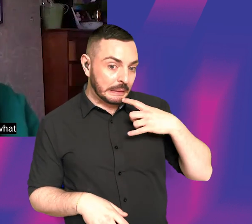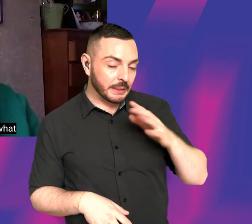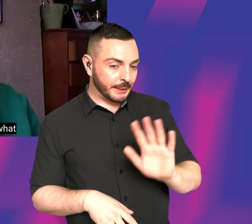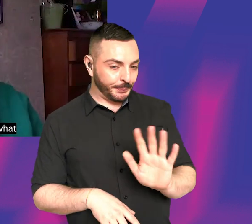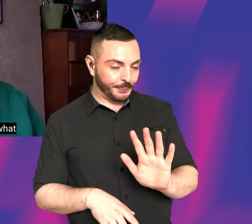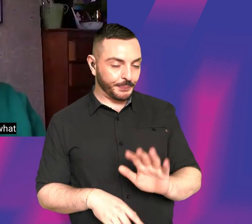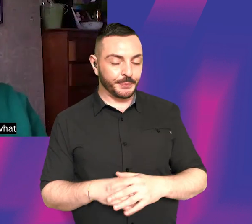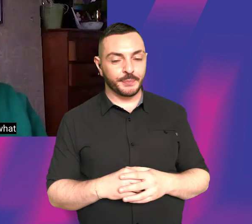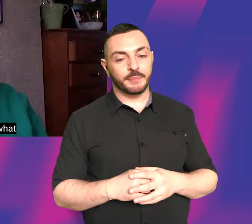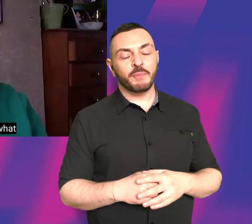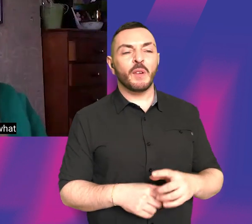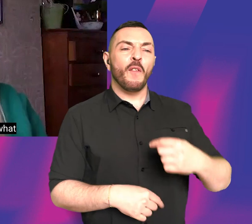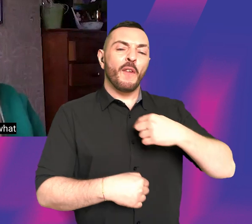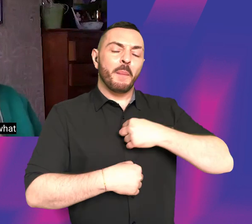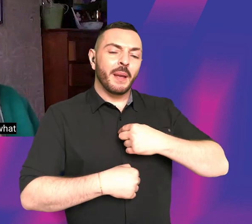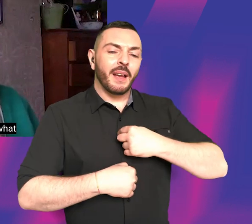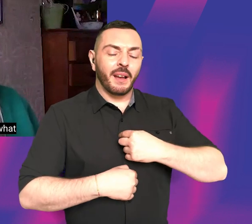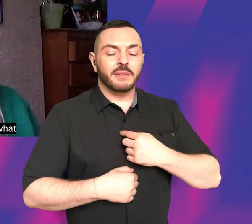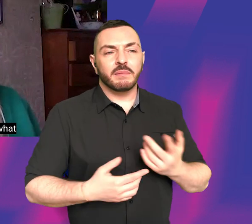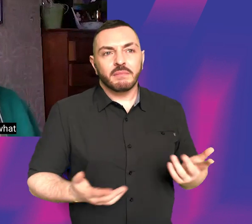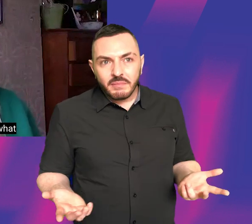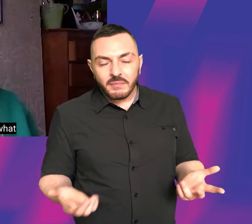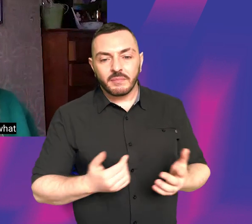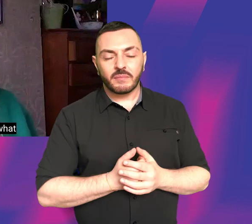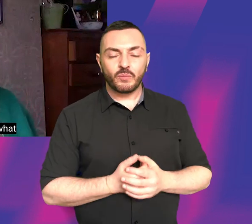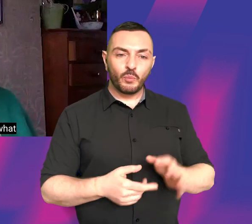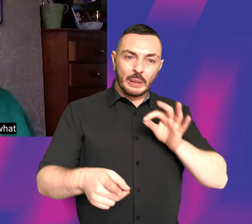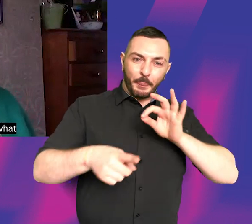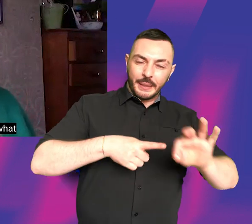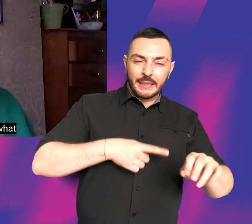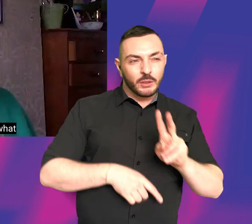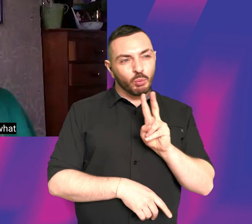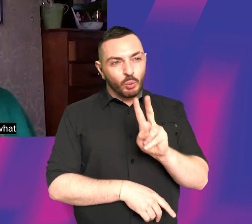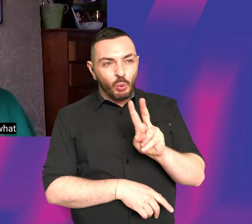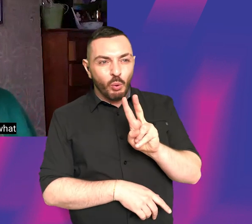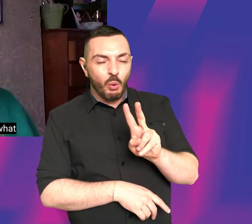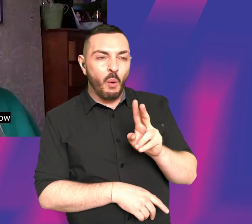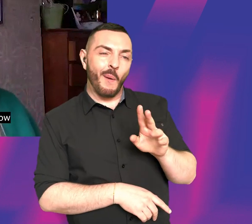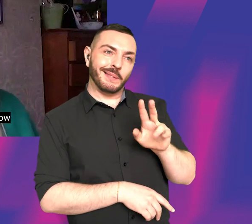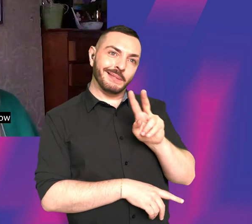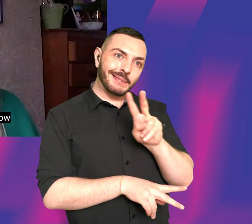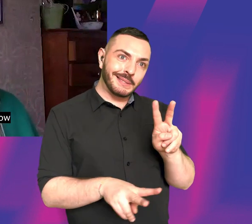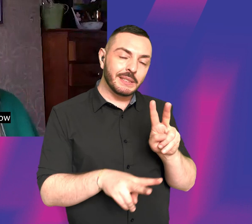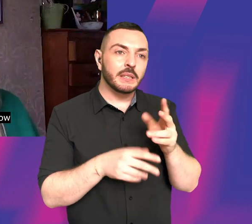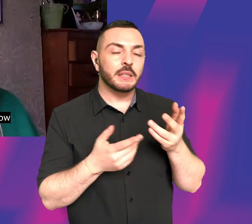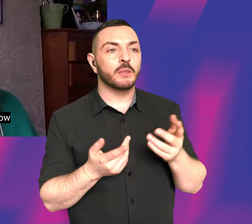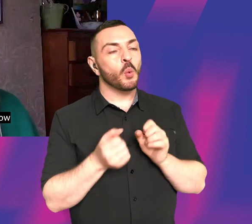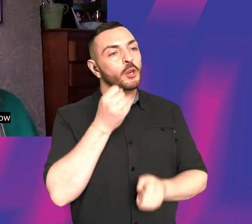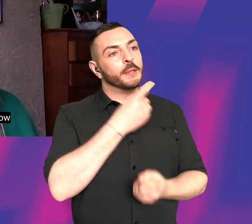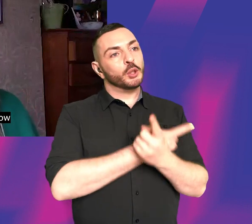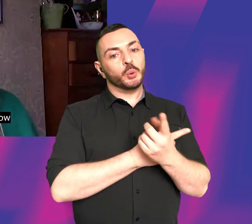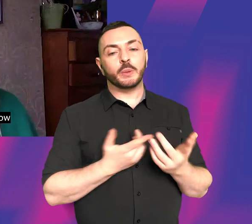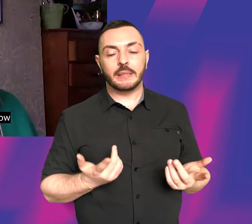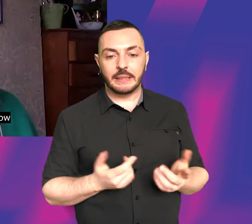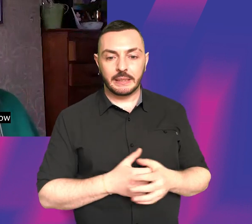think, for me, it was particularly about looking and seeing what opportunities were opening